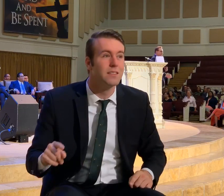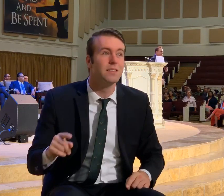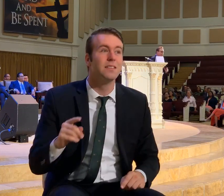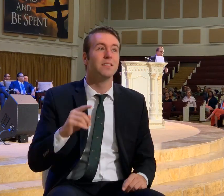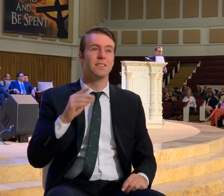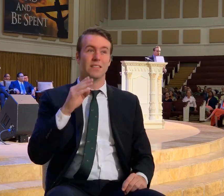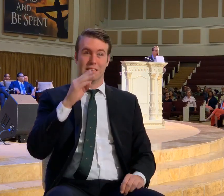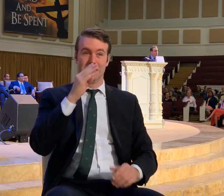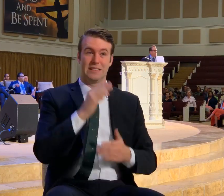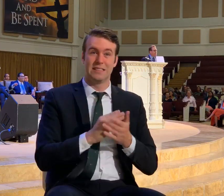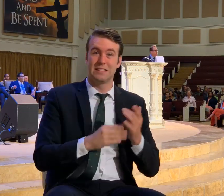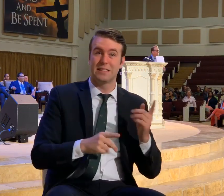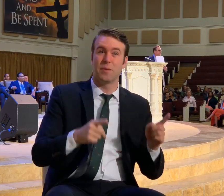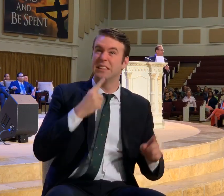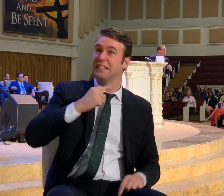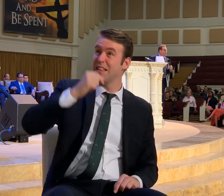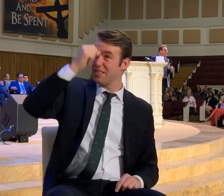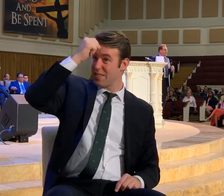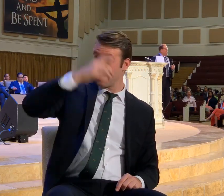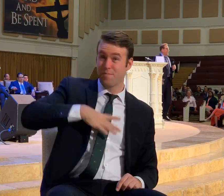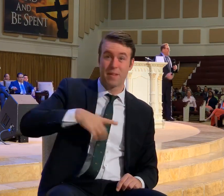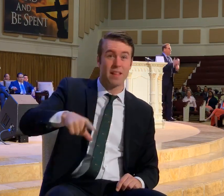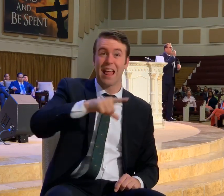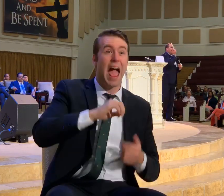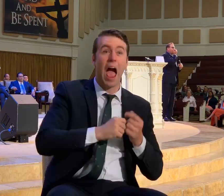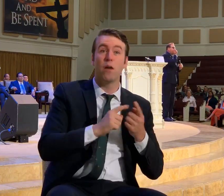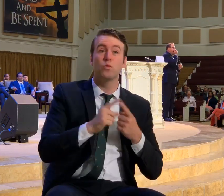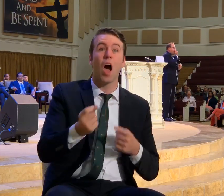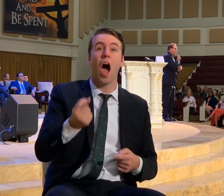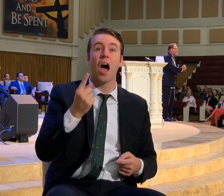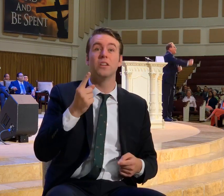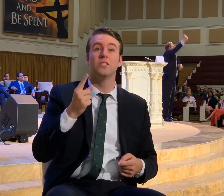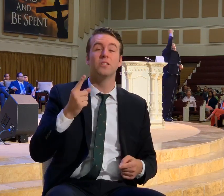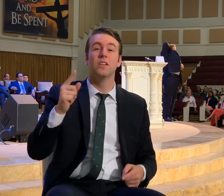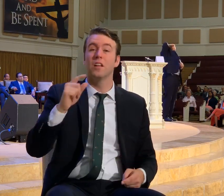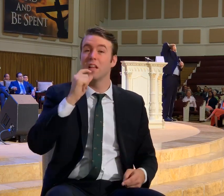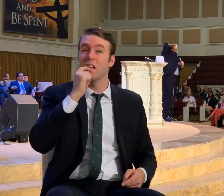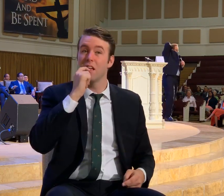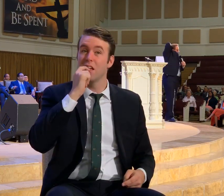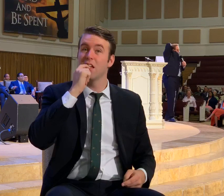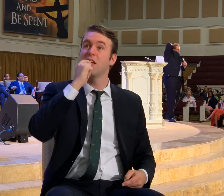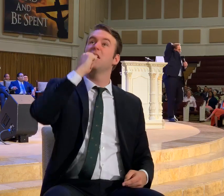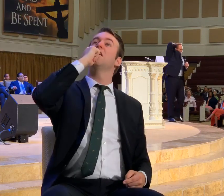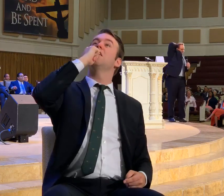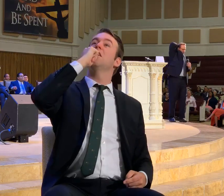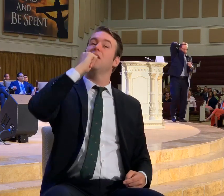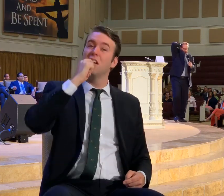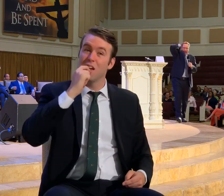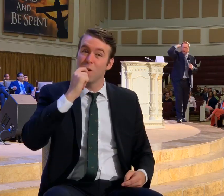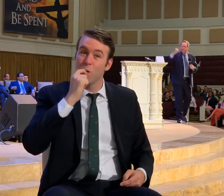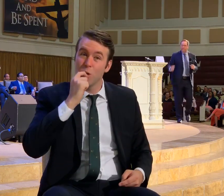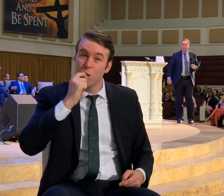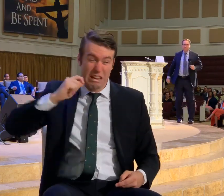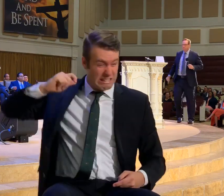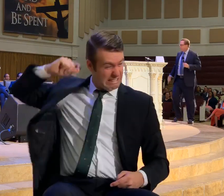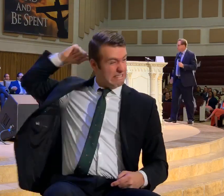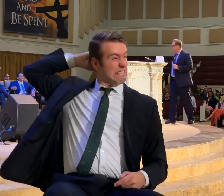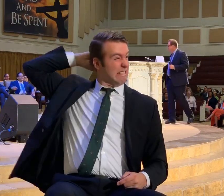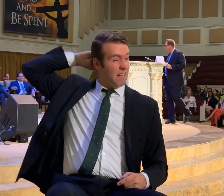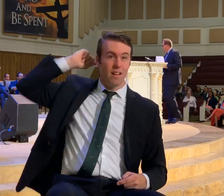Somebody said. And for all the men. The best thing to understand it. Is grab your bottom lip. And pull it all the way back. Back to your neck.